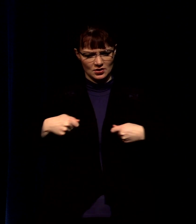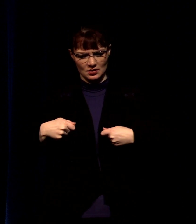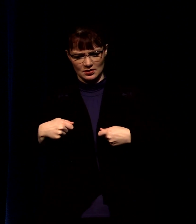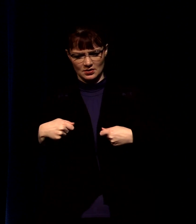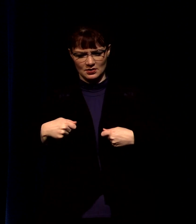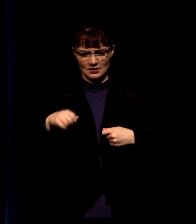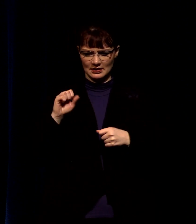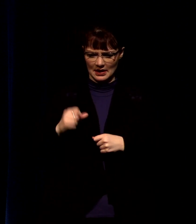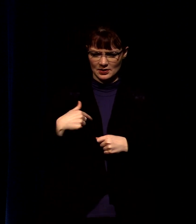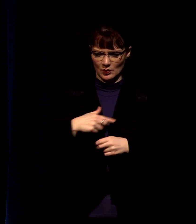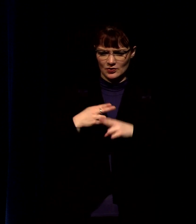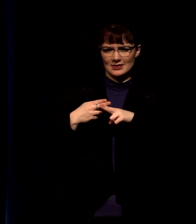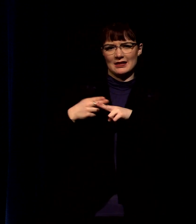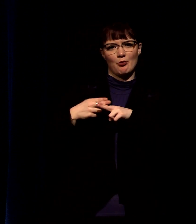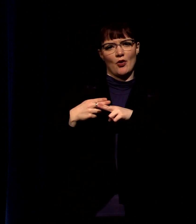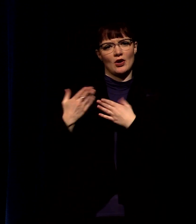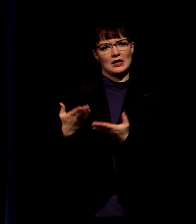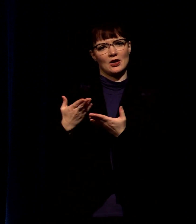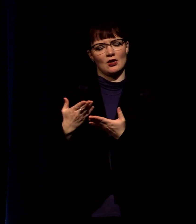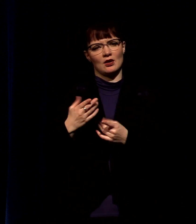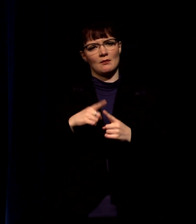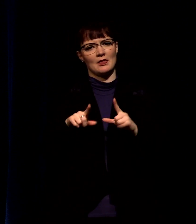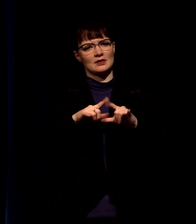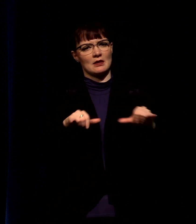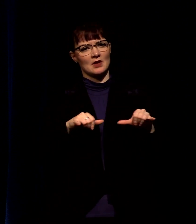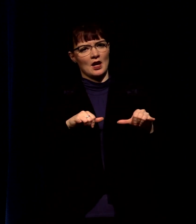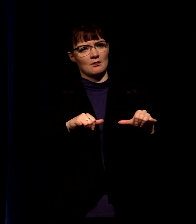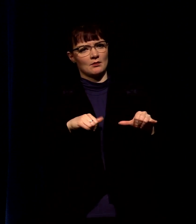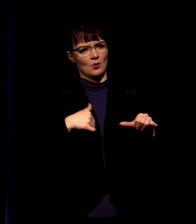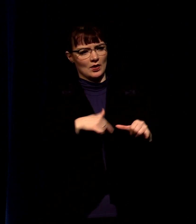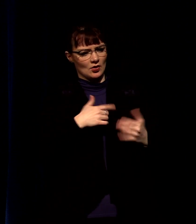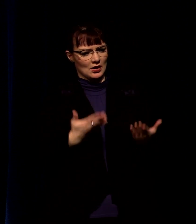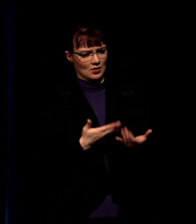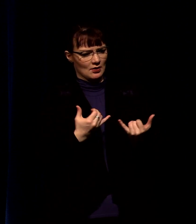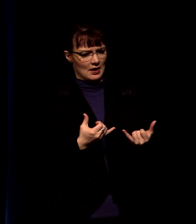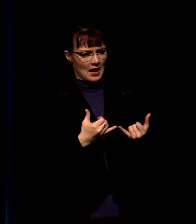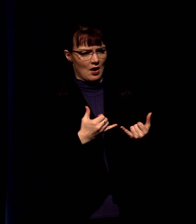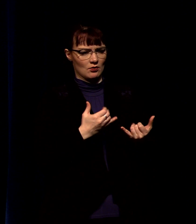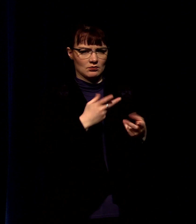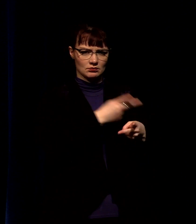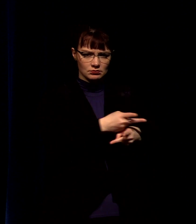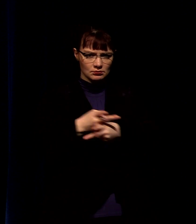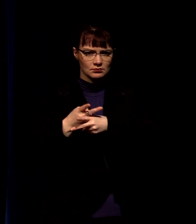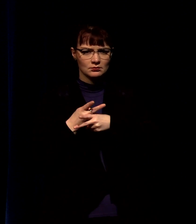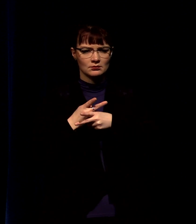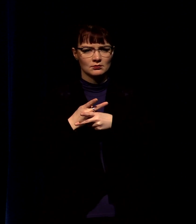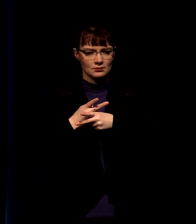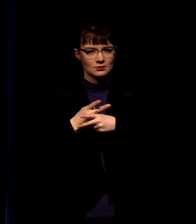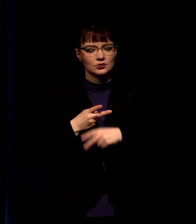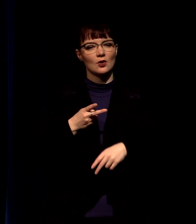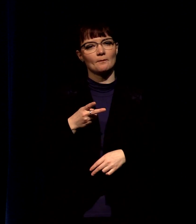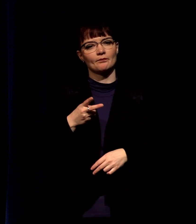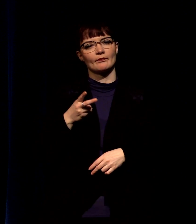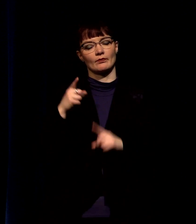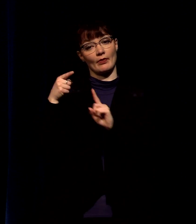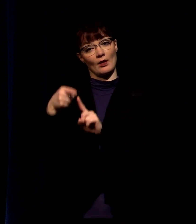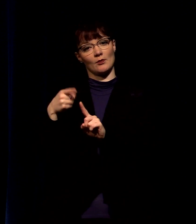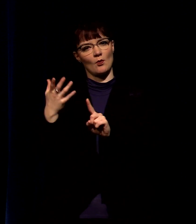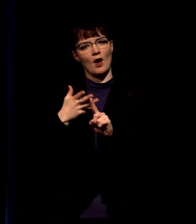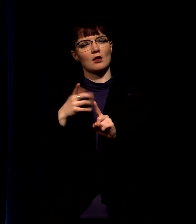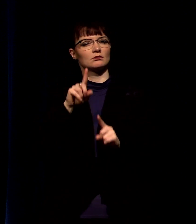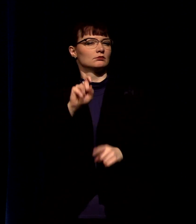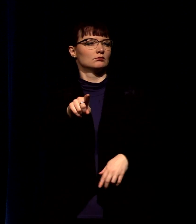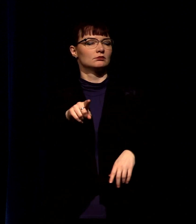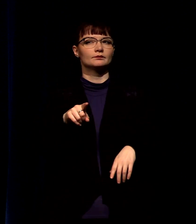we're sojourners awaiting something incredible but we also have a responsibility in the here and now and so what i want to go after this morning is just this